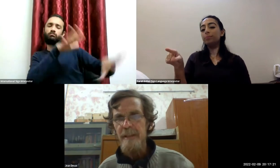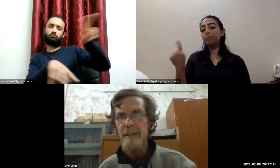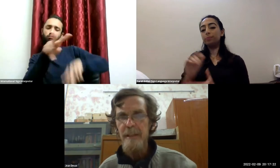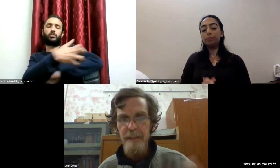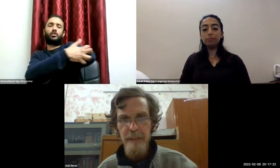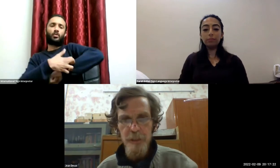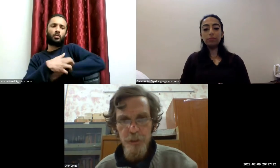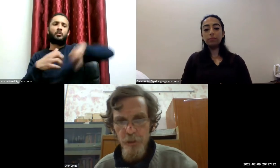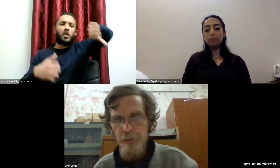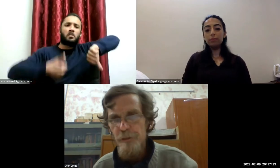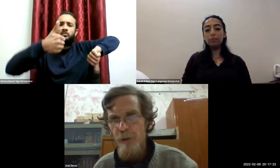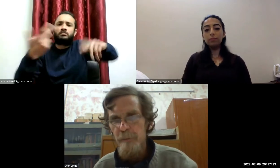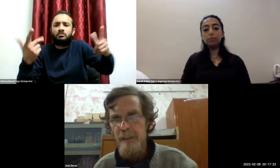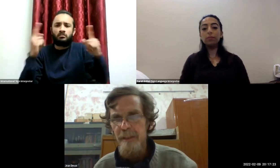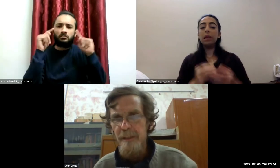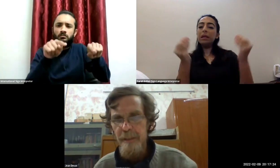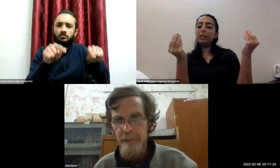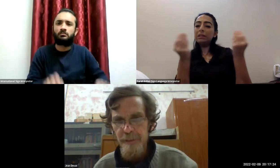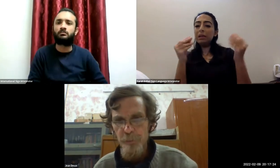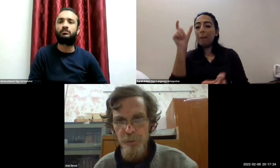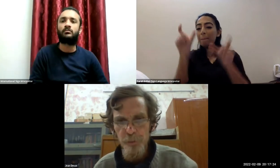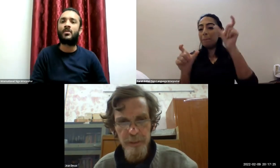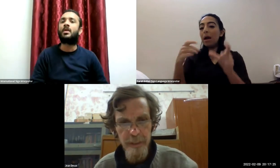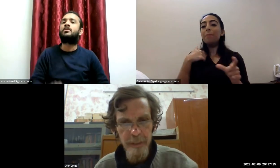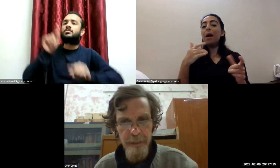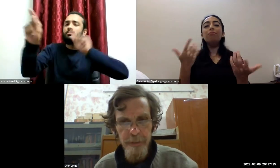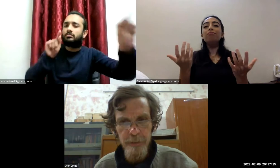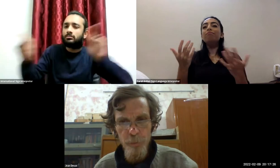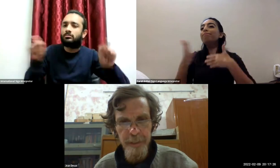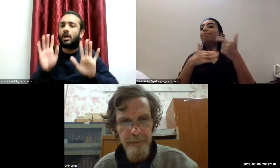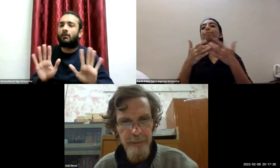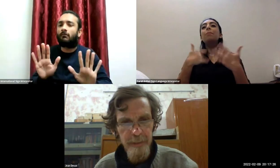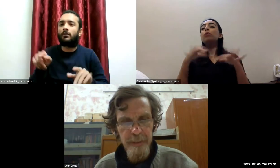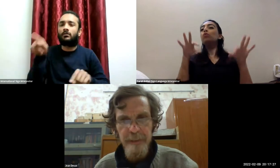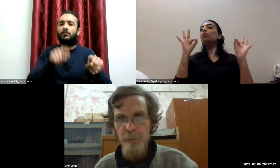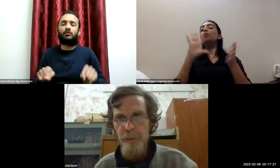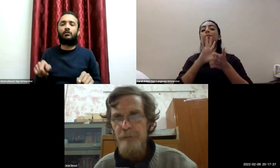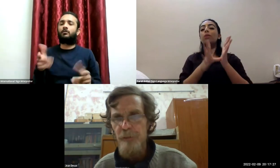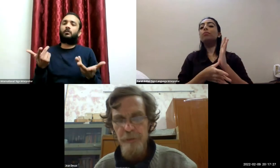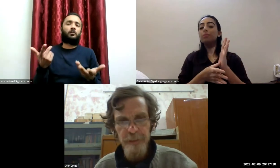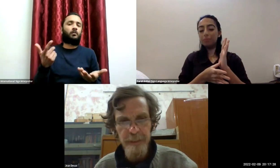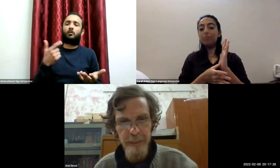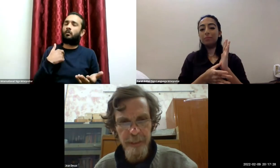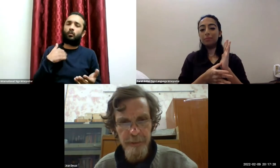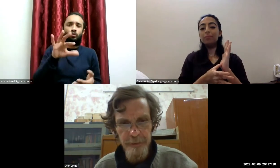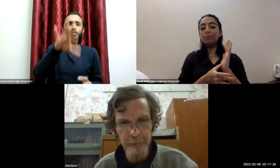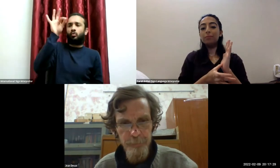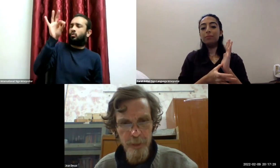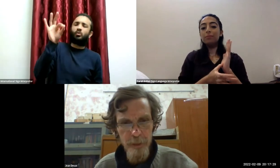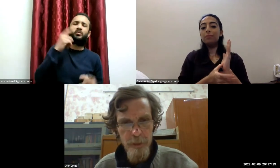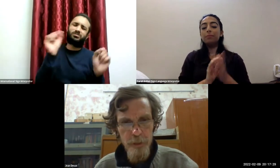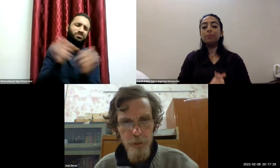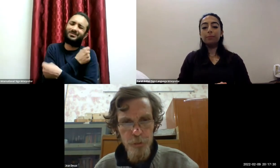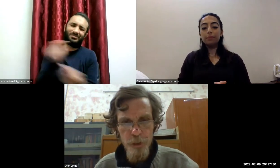in the choice of well-being indicators that we use and in the ways that we give to different indicators